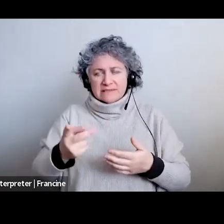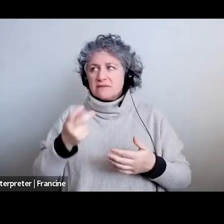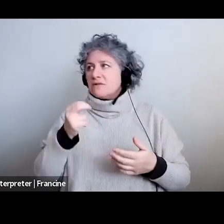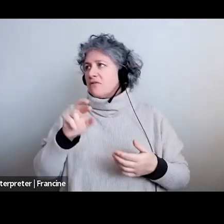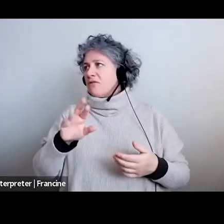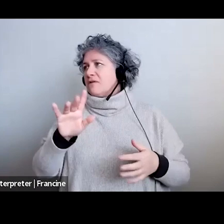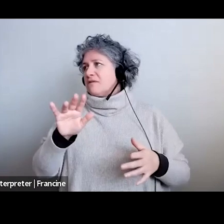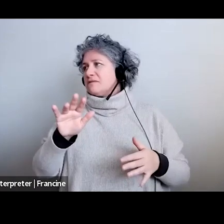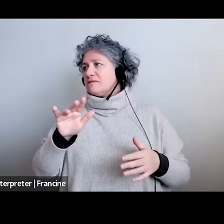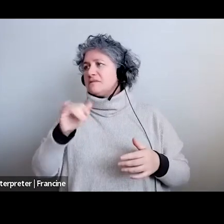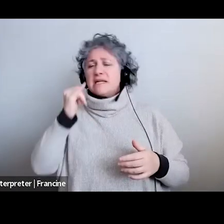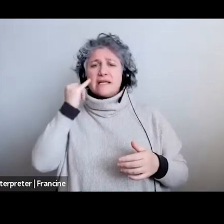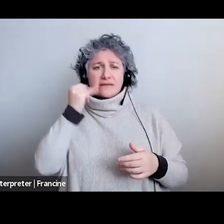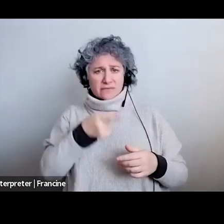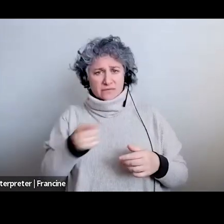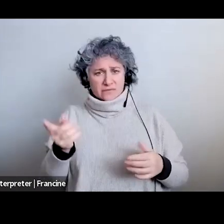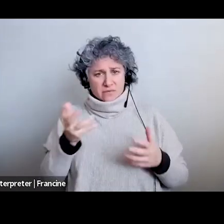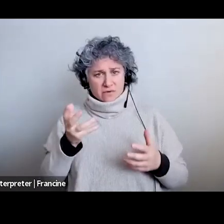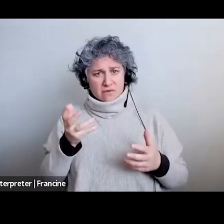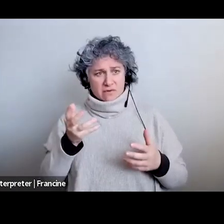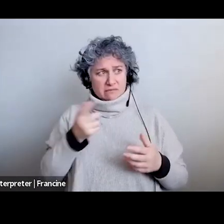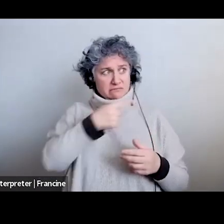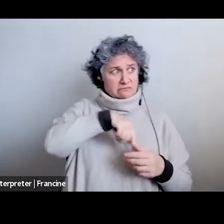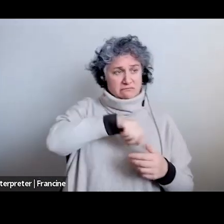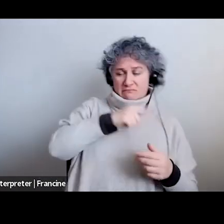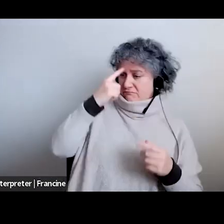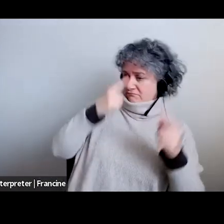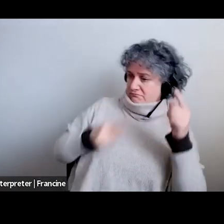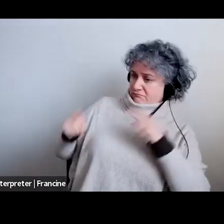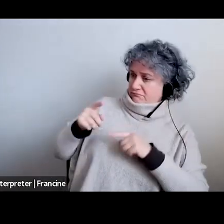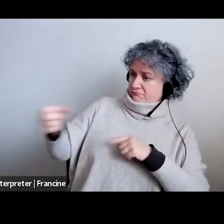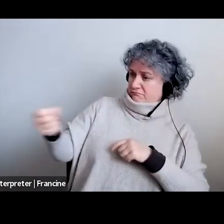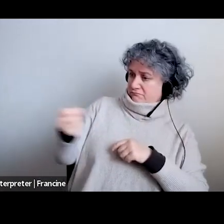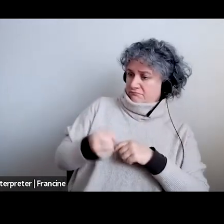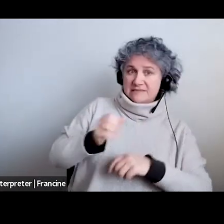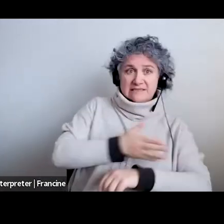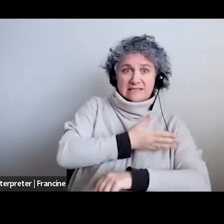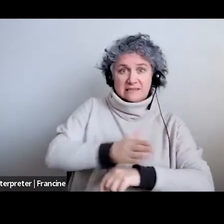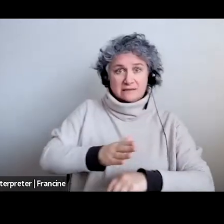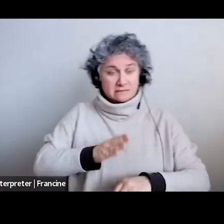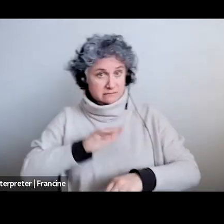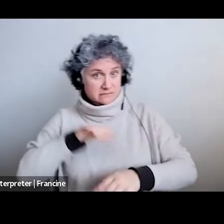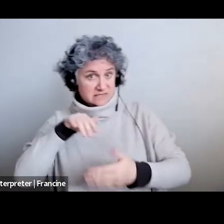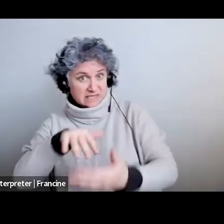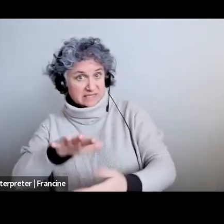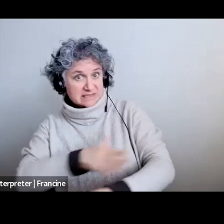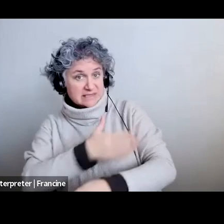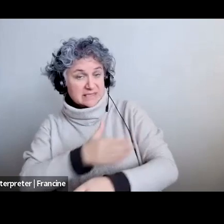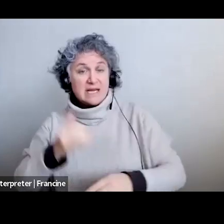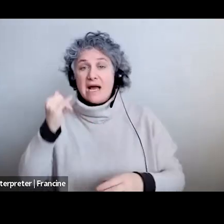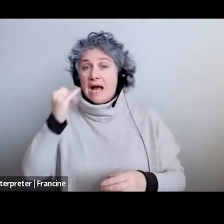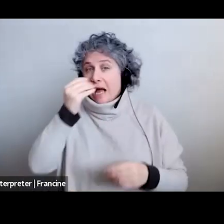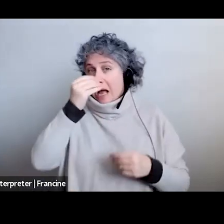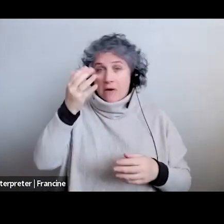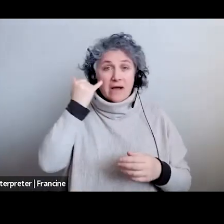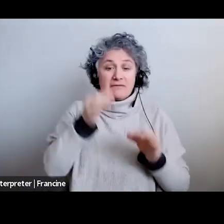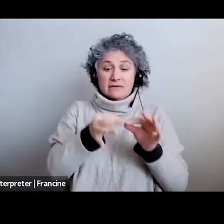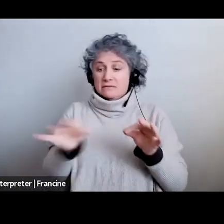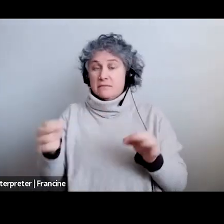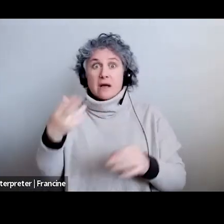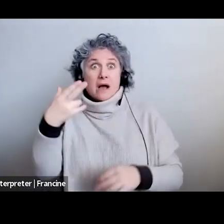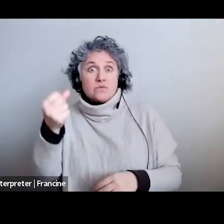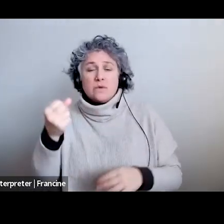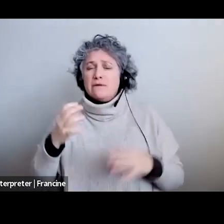you know if you want to be considered for a singing role that you've studied singing i mean i don't even care if it says you did so and so in high school